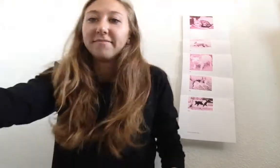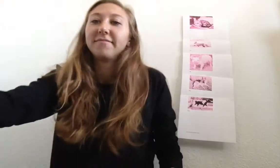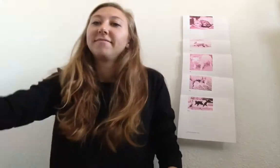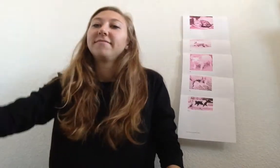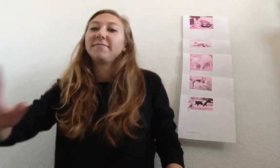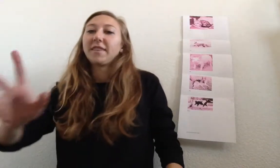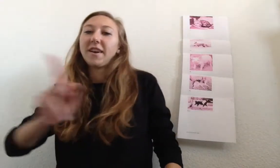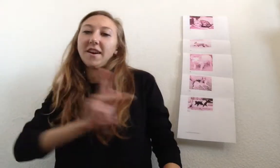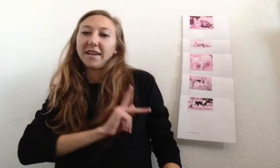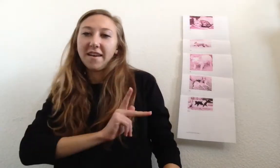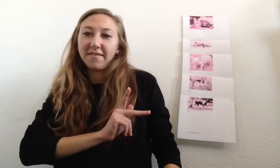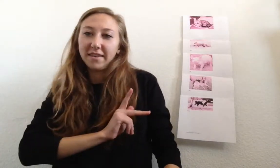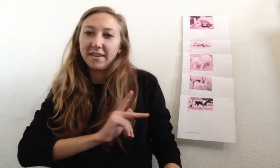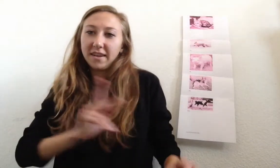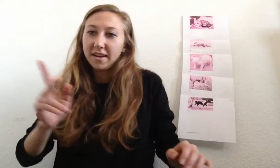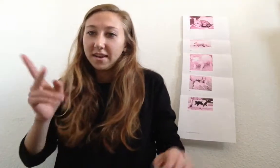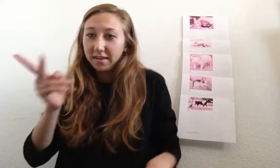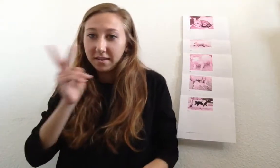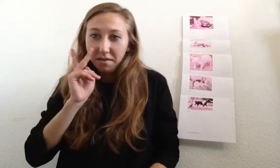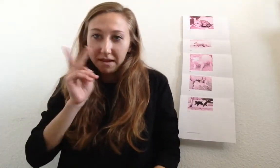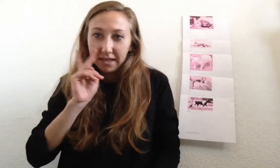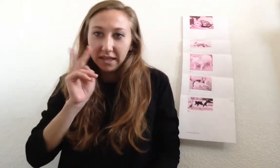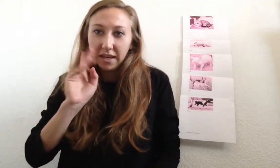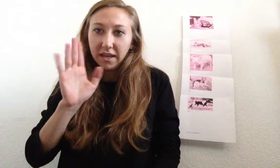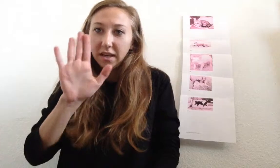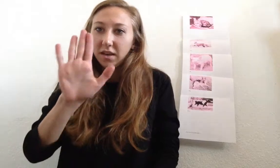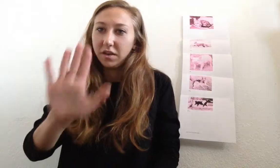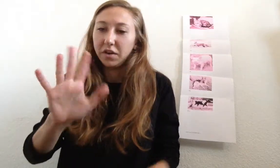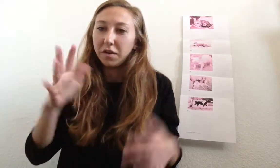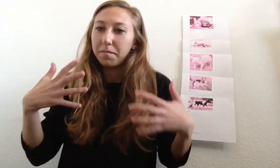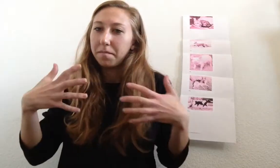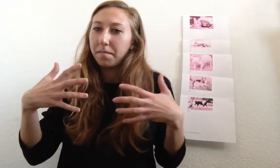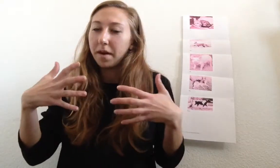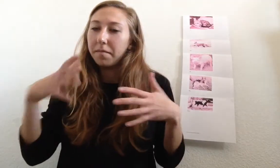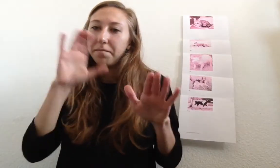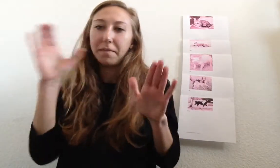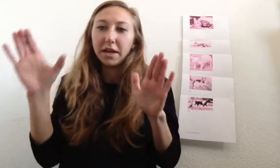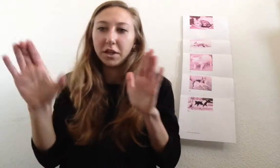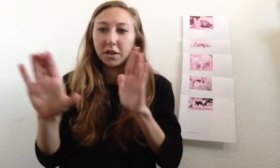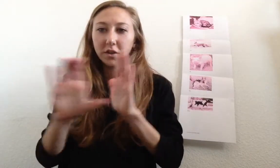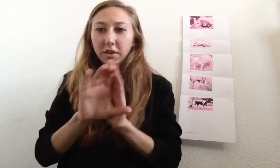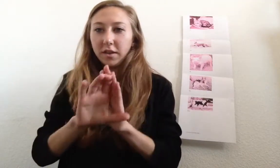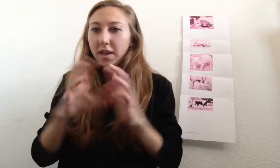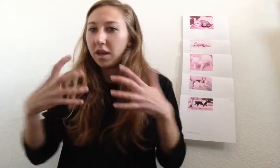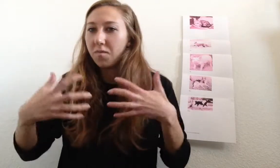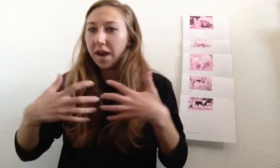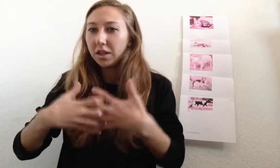Alright, Kevin, so let me see your pictures that you matched.